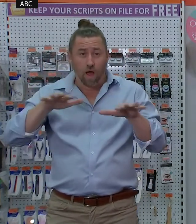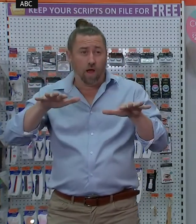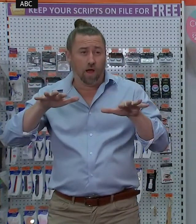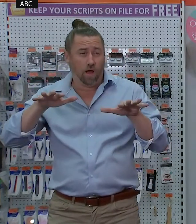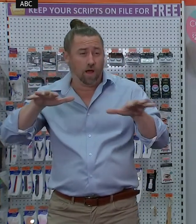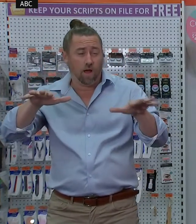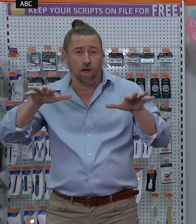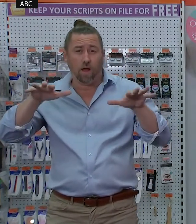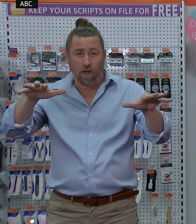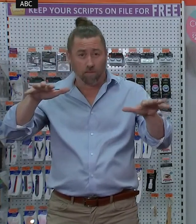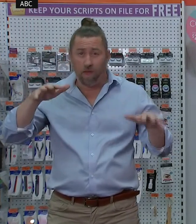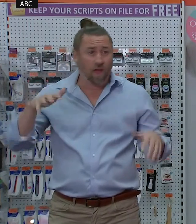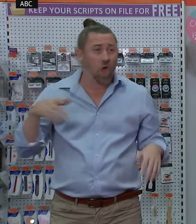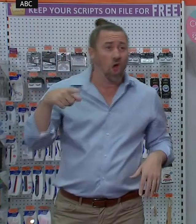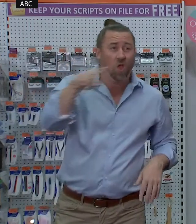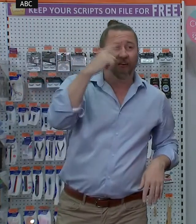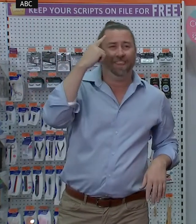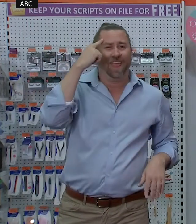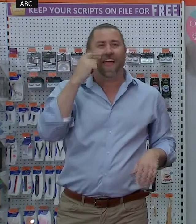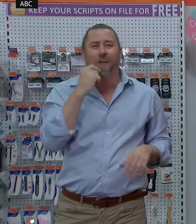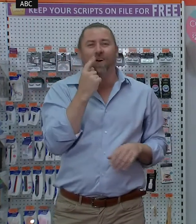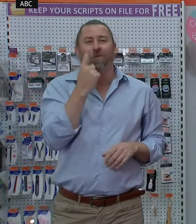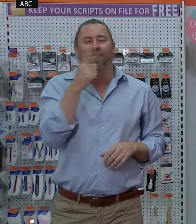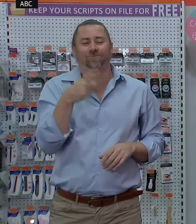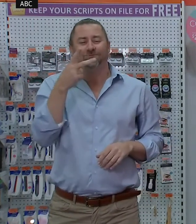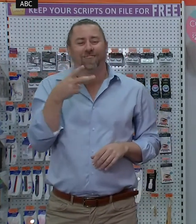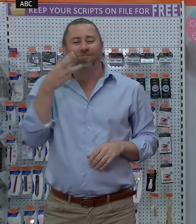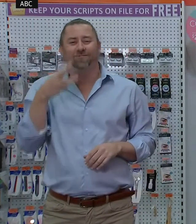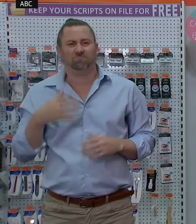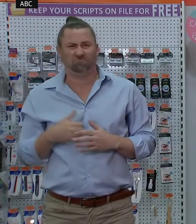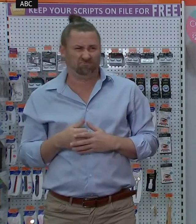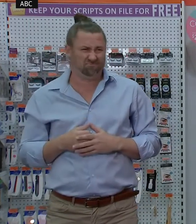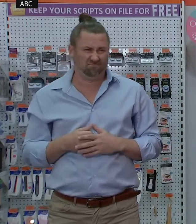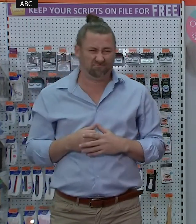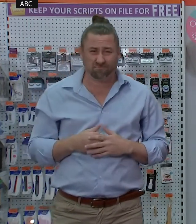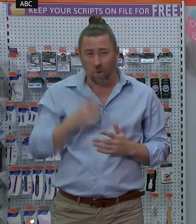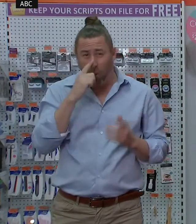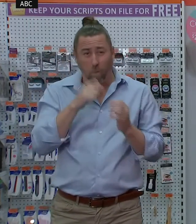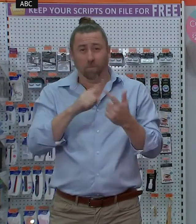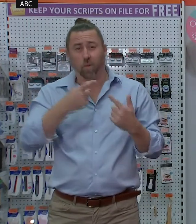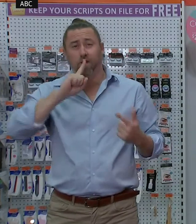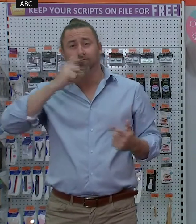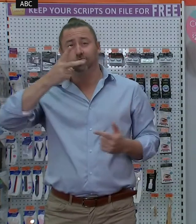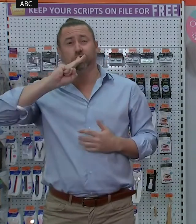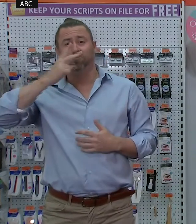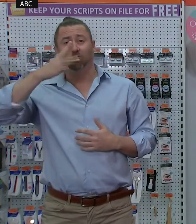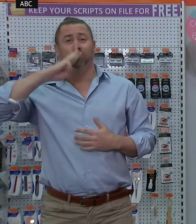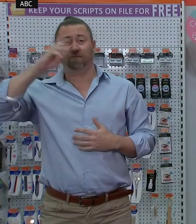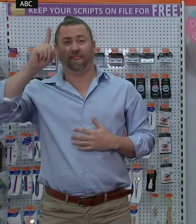be very high, certainly in the hundreds of thousands, if not more in Queensland.